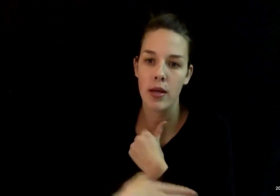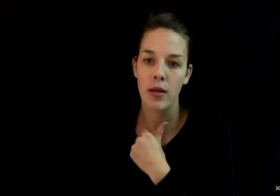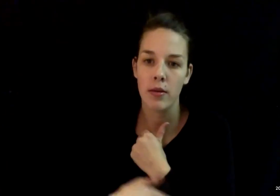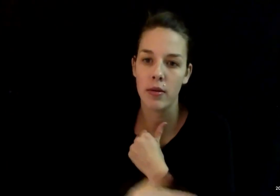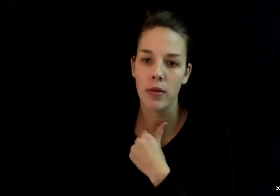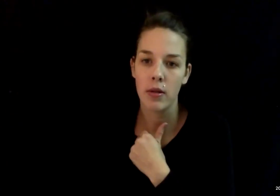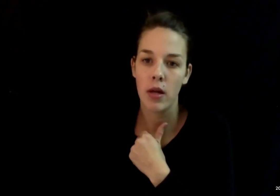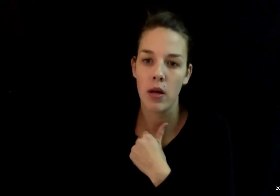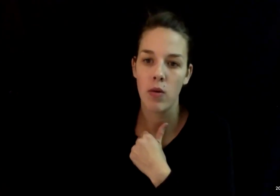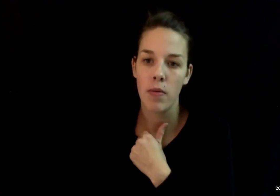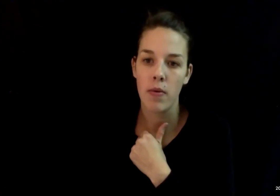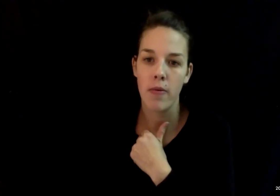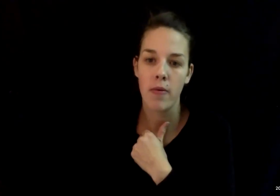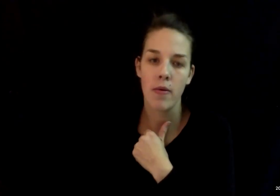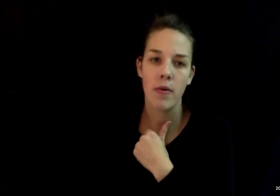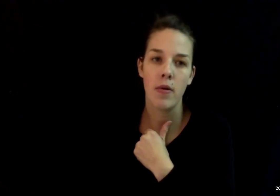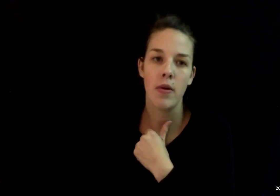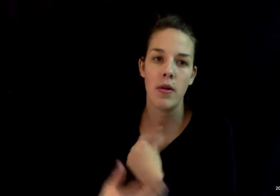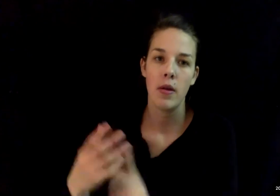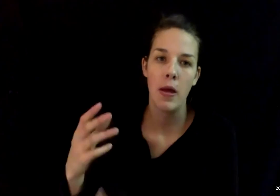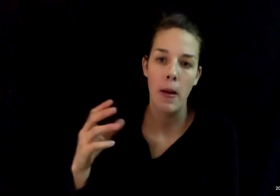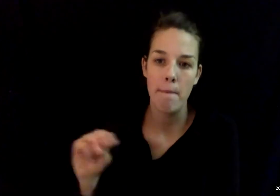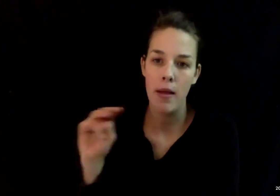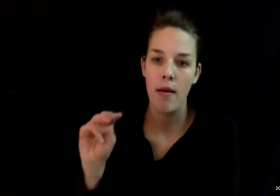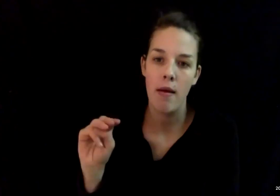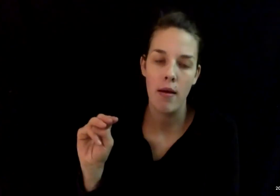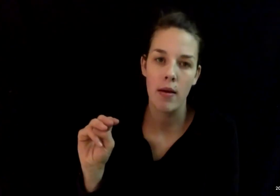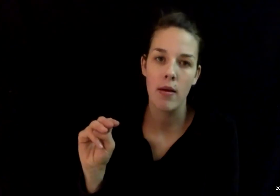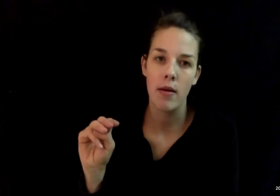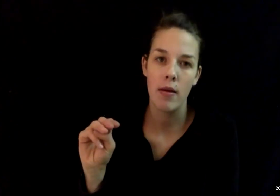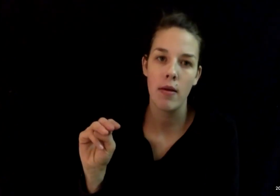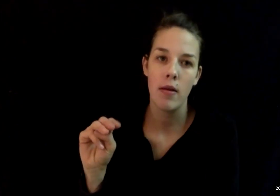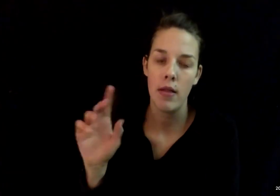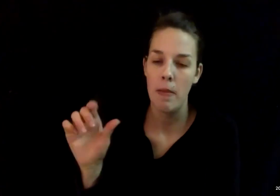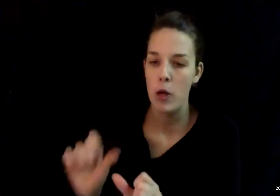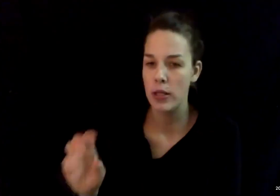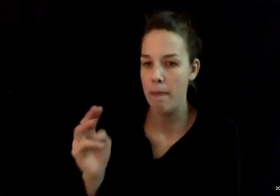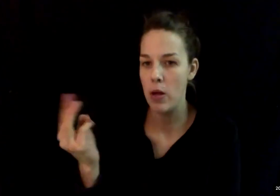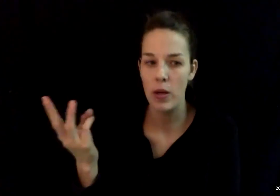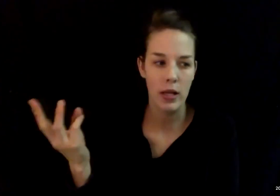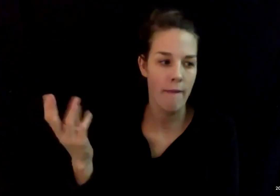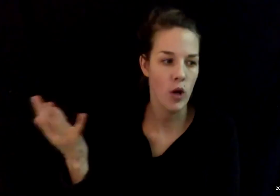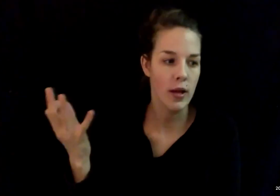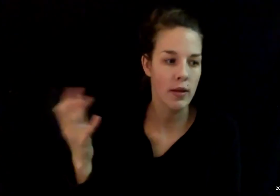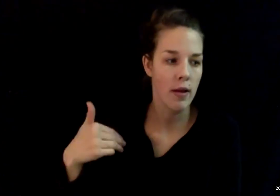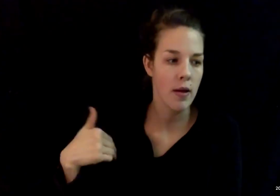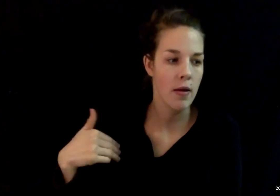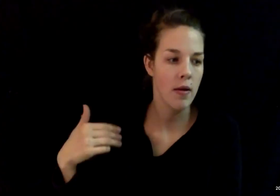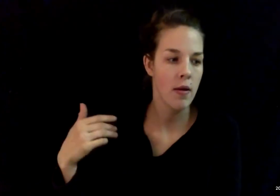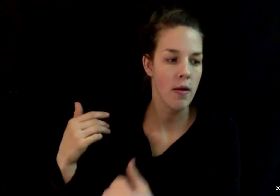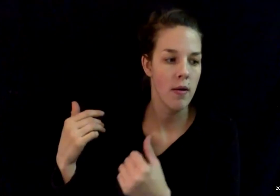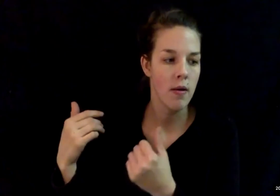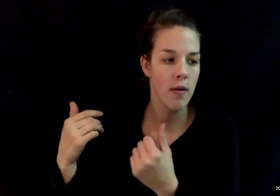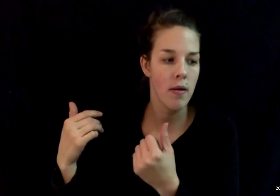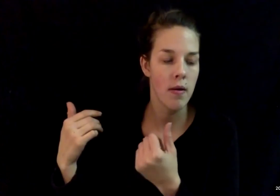The report that I have here is from Monday and they said they posted Monday, Wednesday and Friday, but they haven't posted Wednesday yet. In